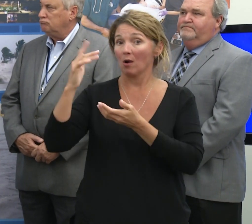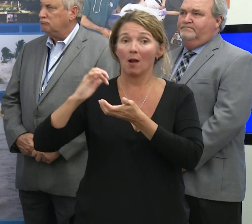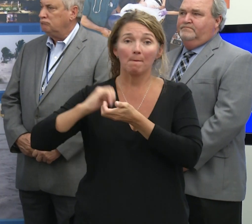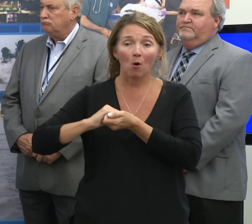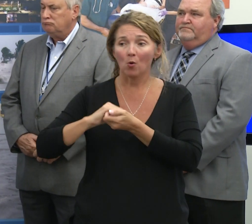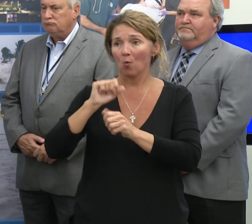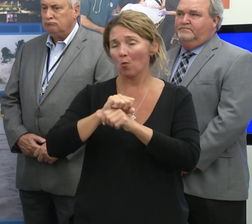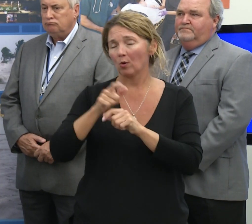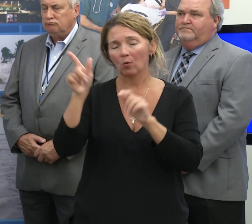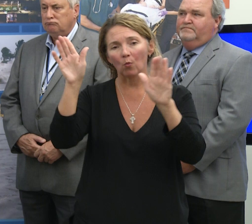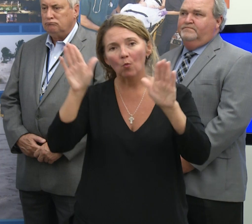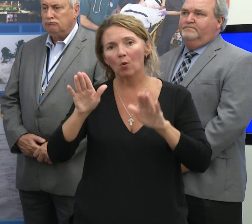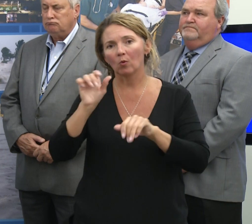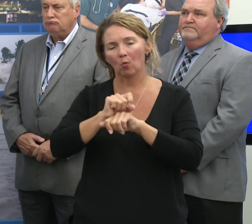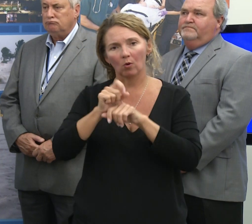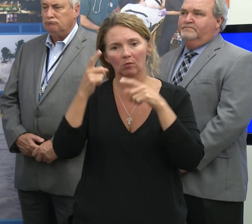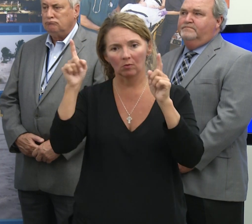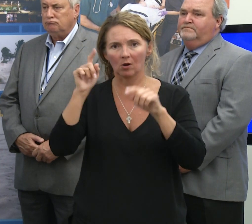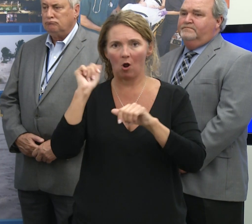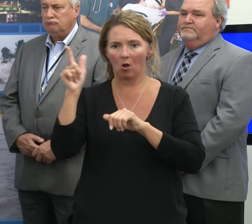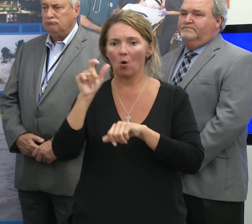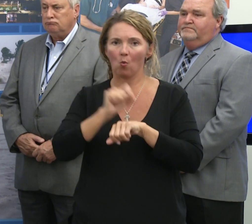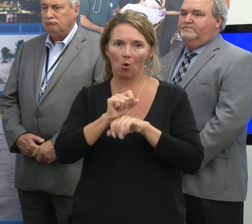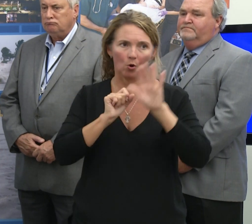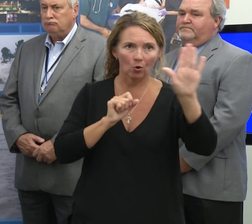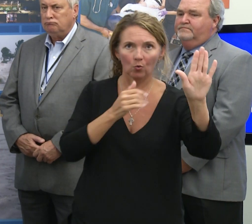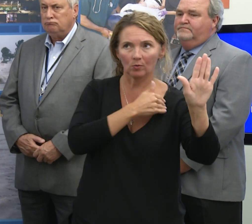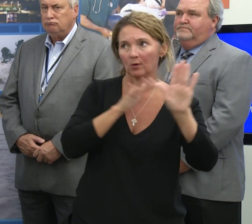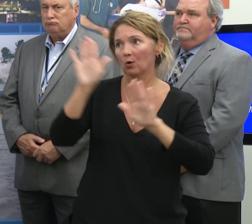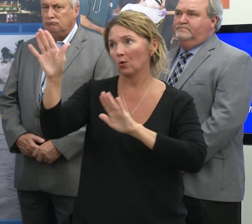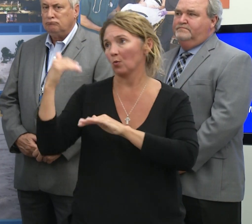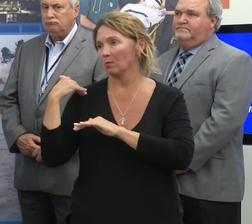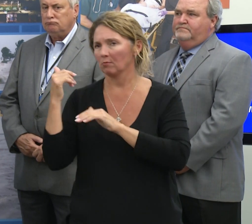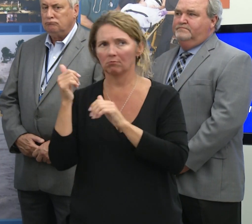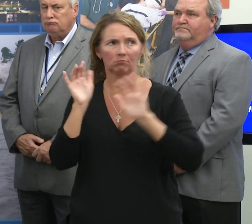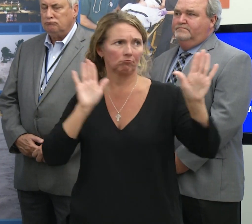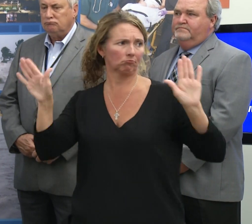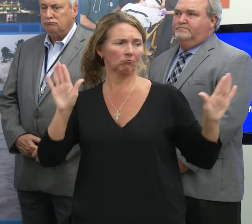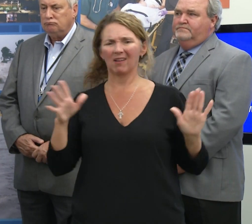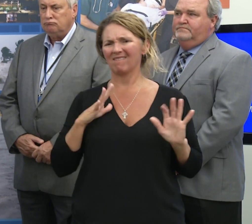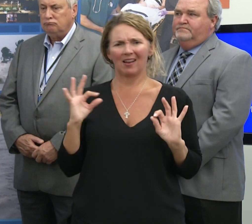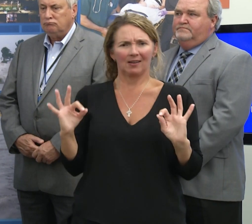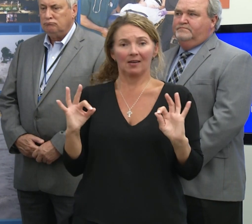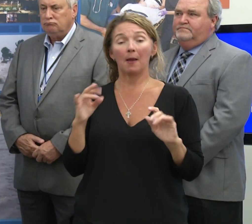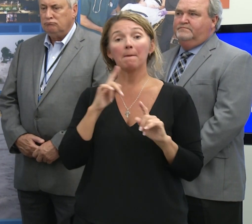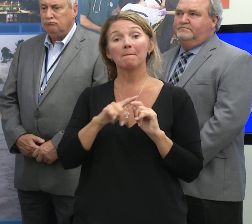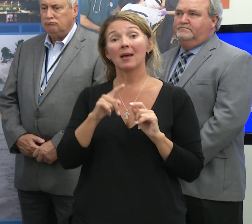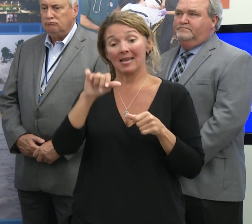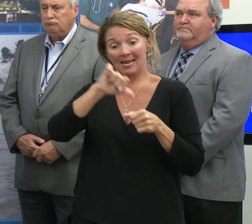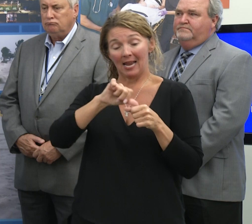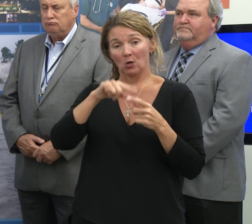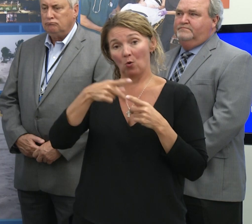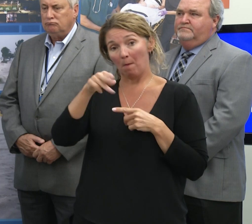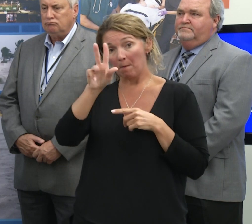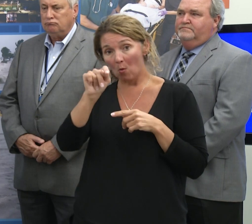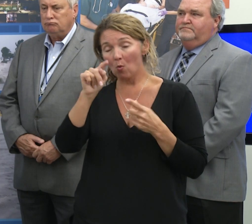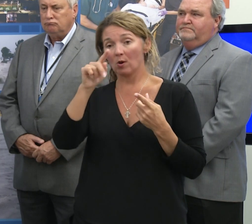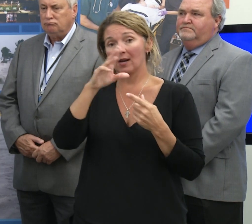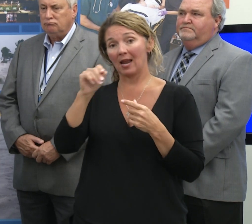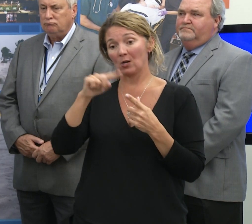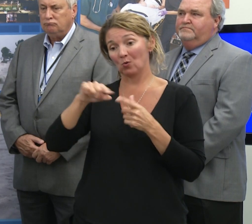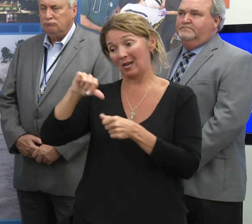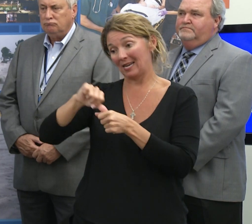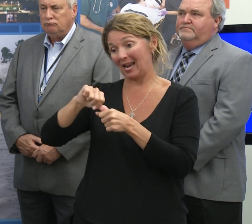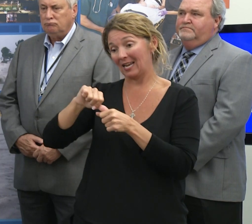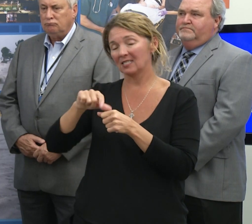wonderful to work with and very efficient. Everyone stayed in their lane and did their thing. So I think the issue of getting fuel to the port and getting the fuel to the